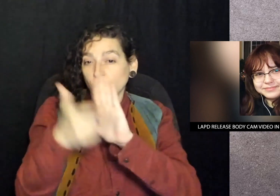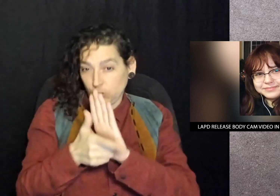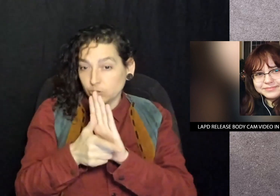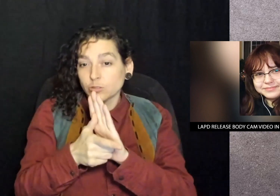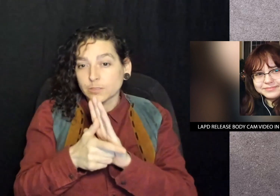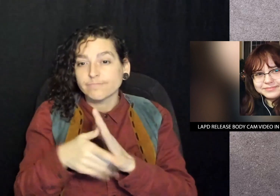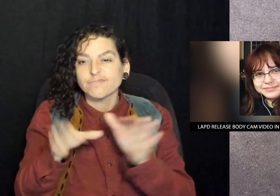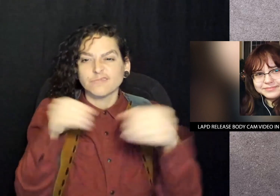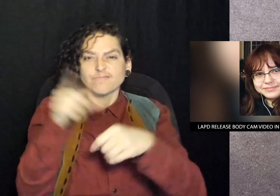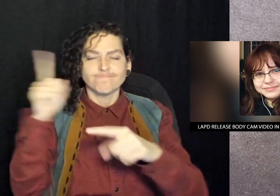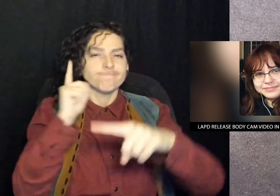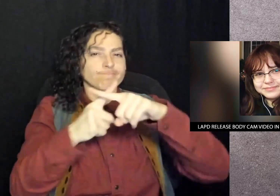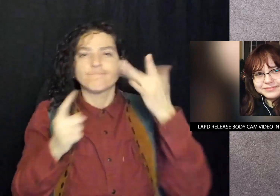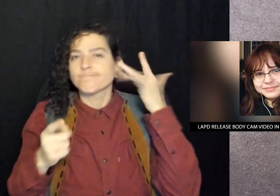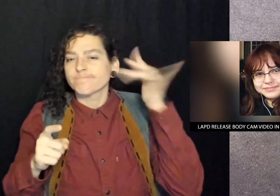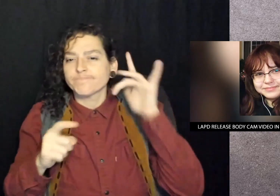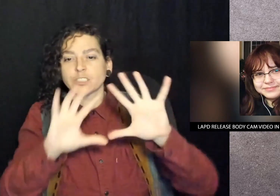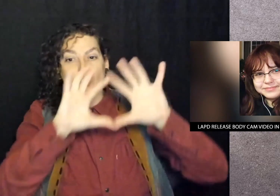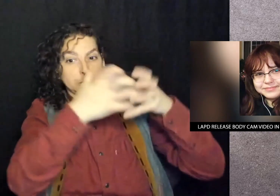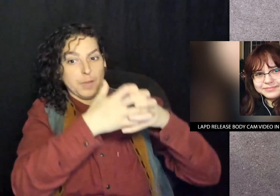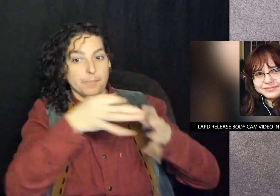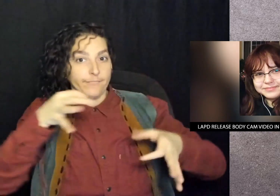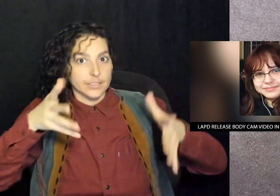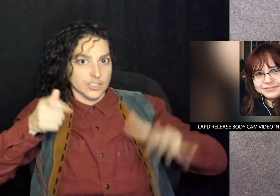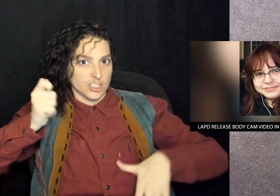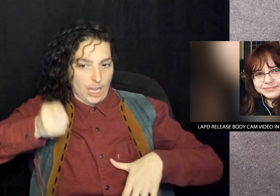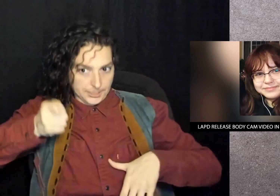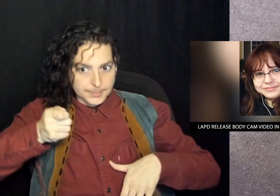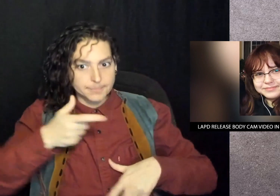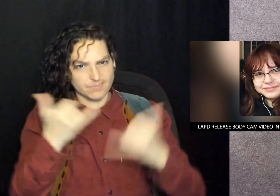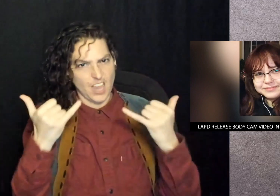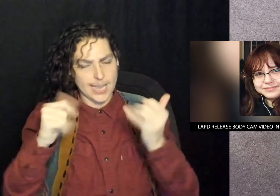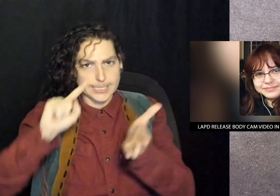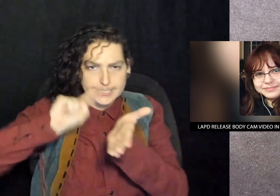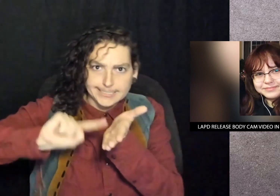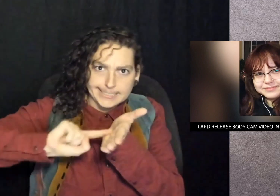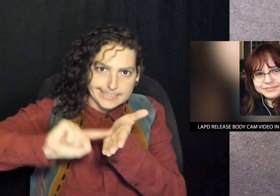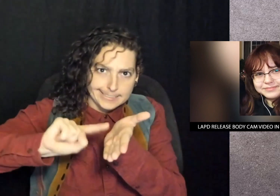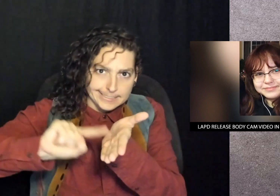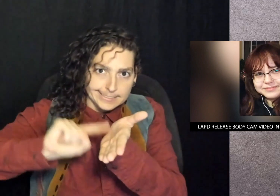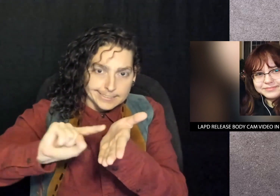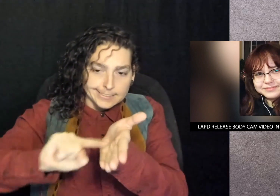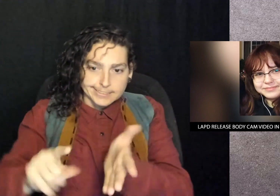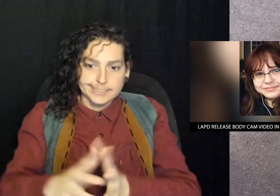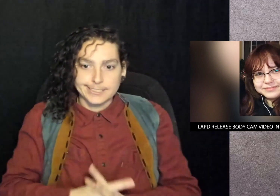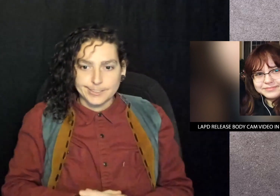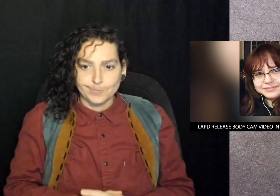The California Attorney General's Office and the California Department of Justice are now investigating.